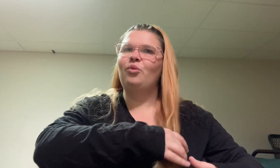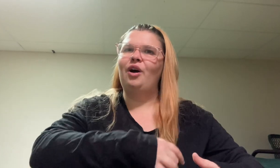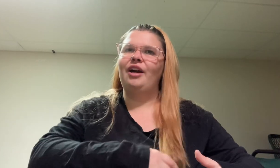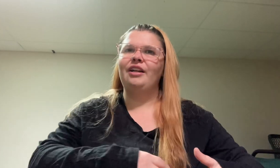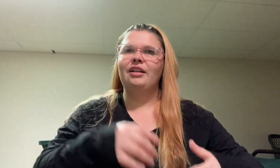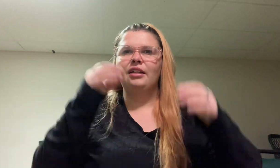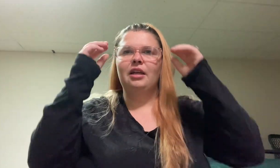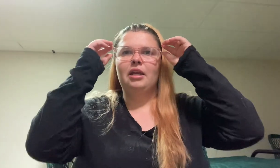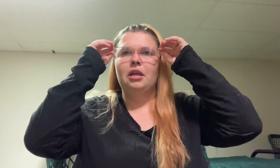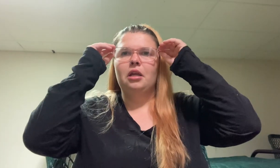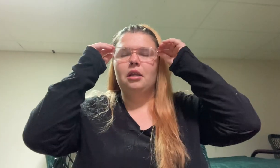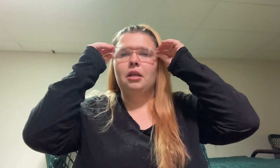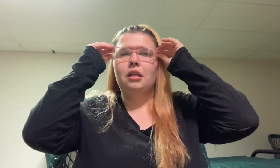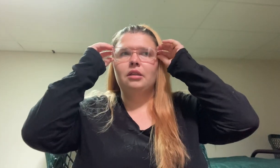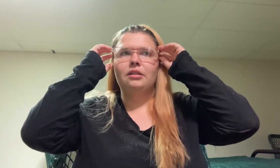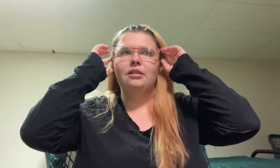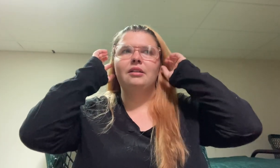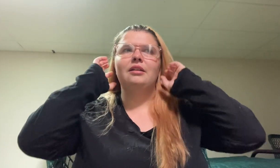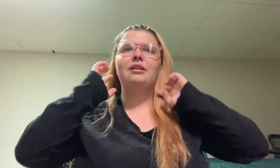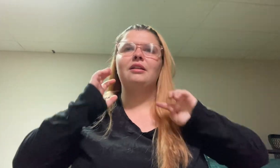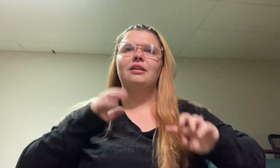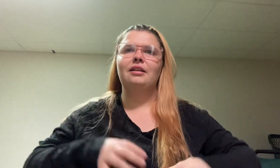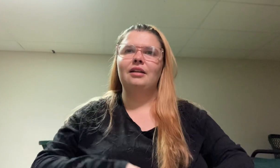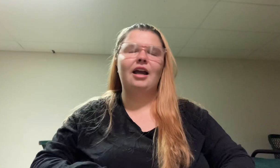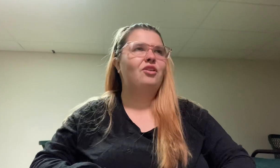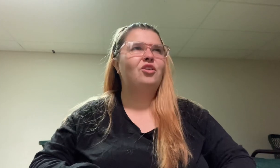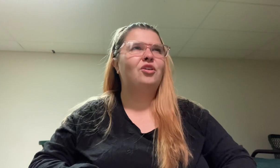want, I don't know.